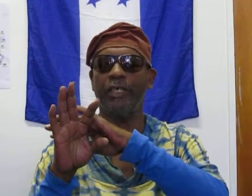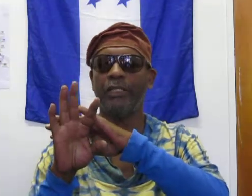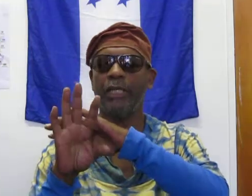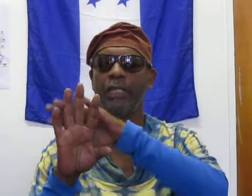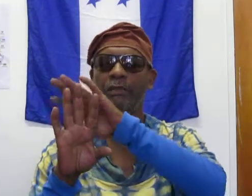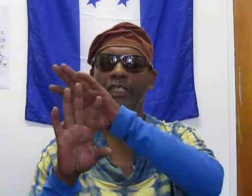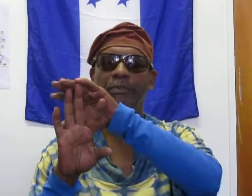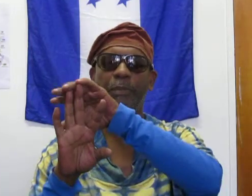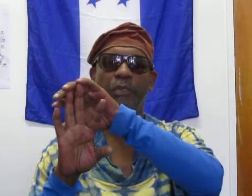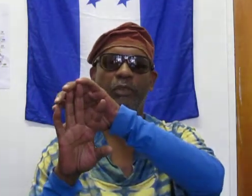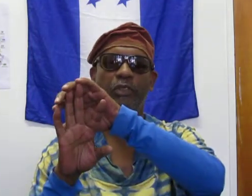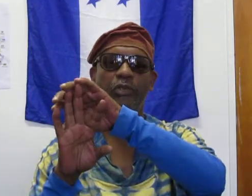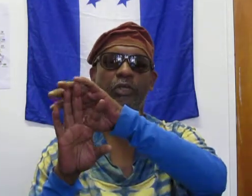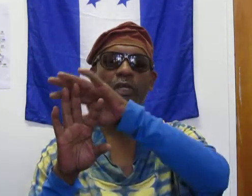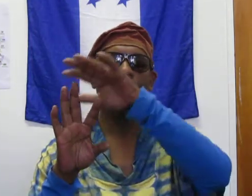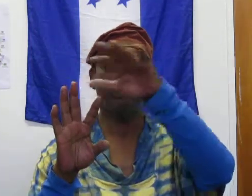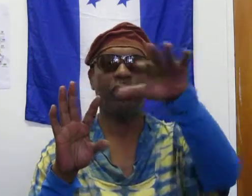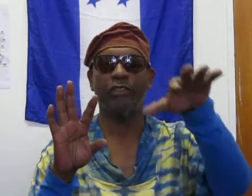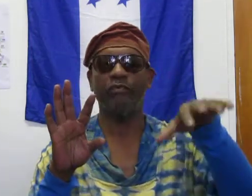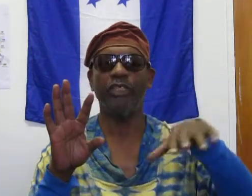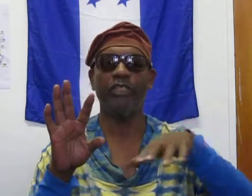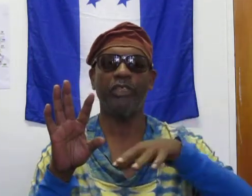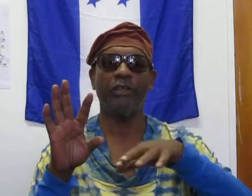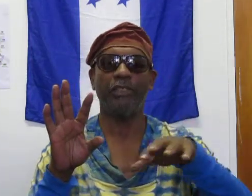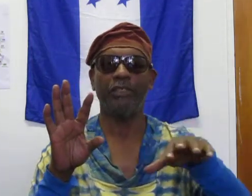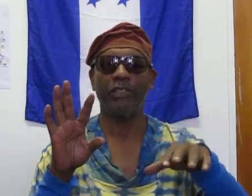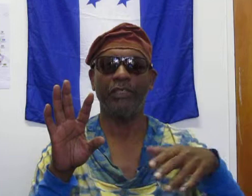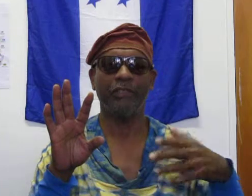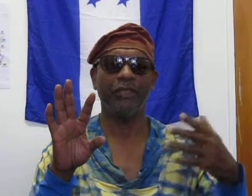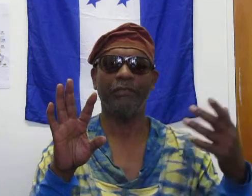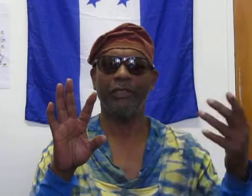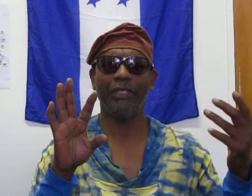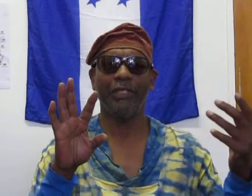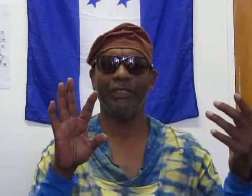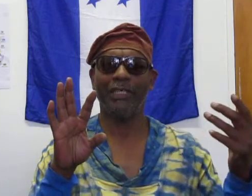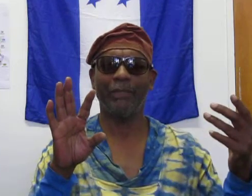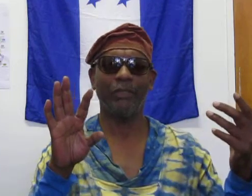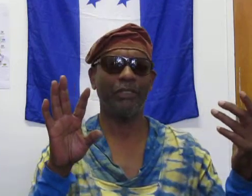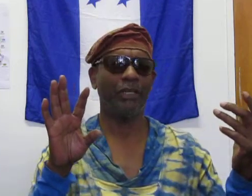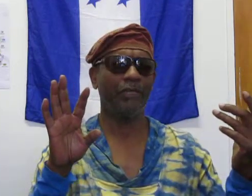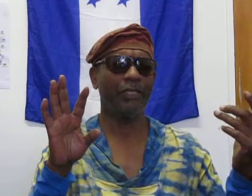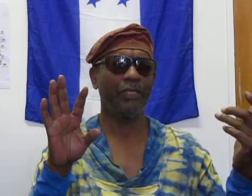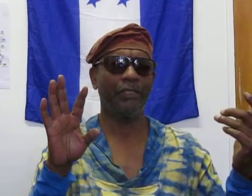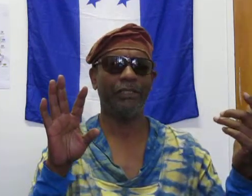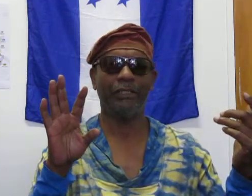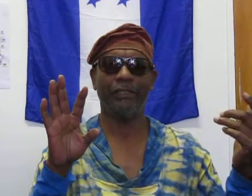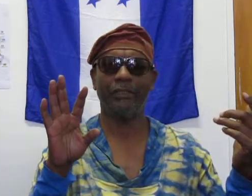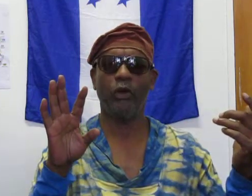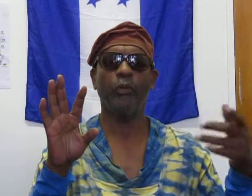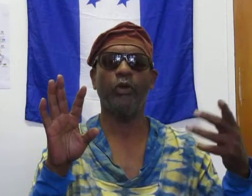right? And these people are supposed to do kinds of research out into the things. if you have a, I'll think about what's the current thing, the opioid